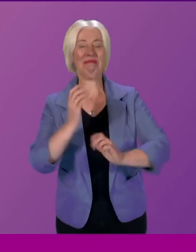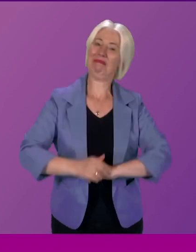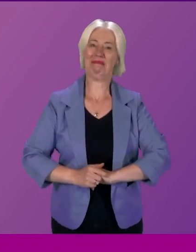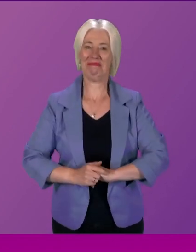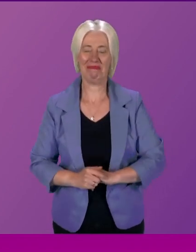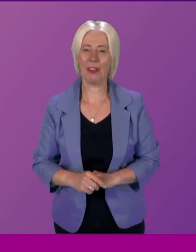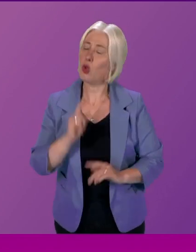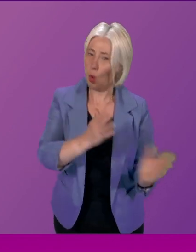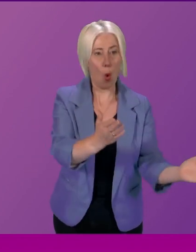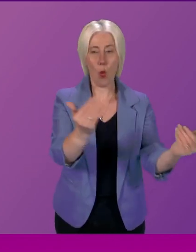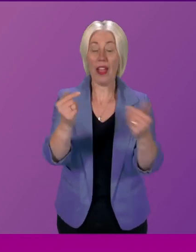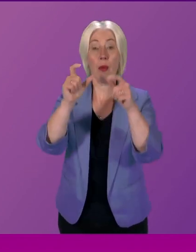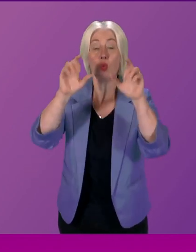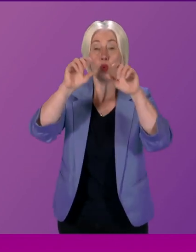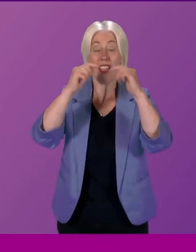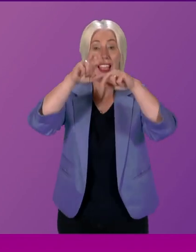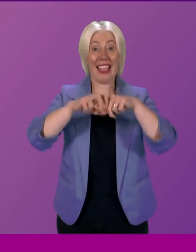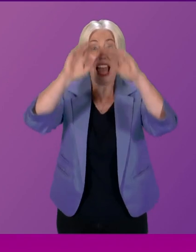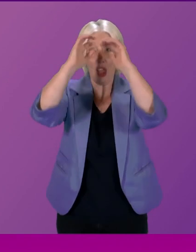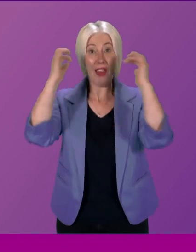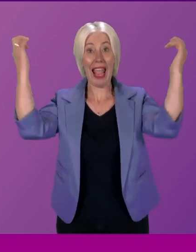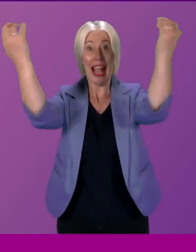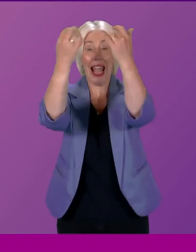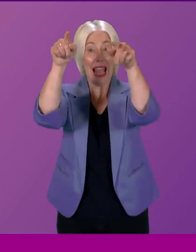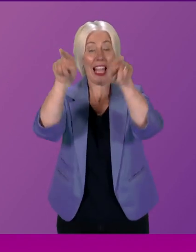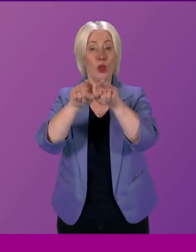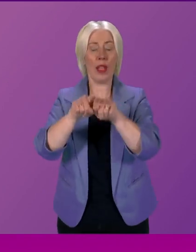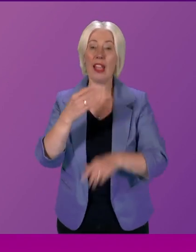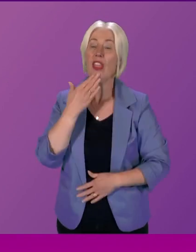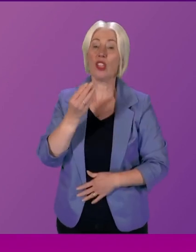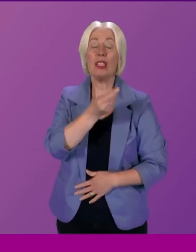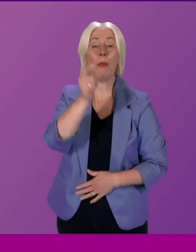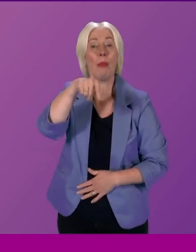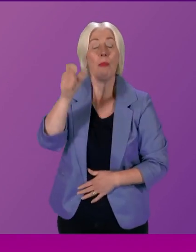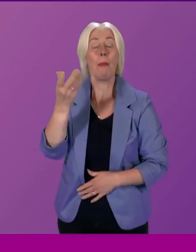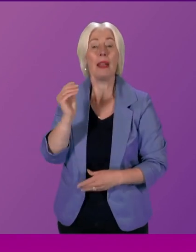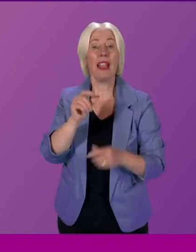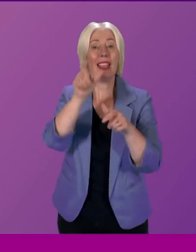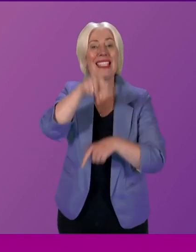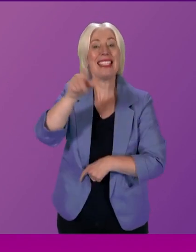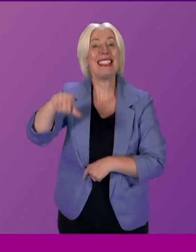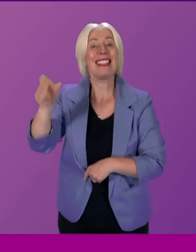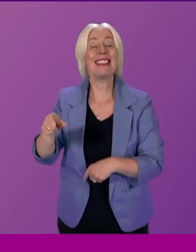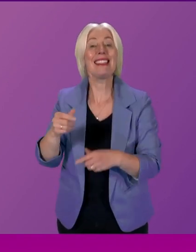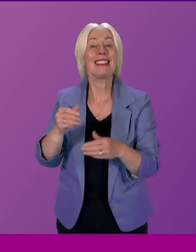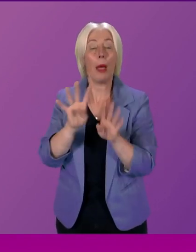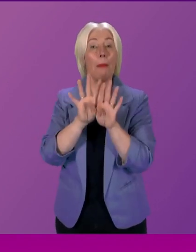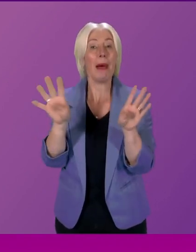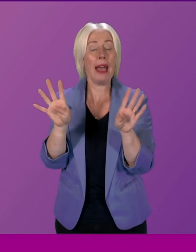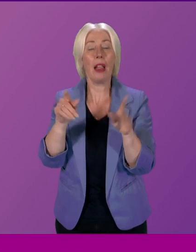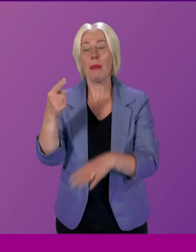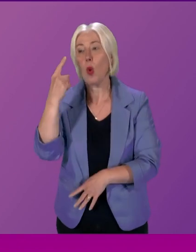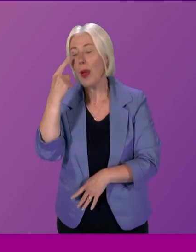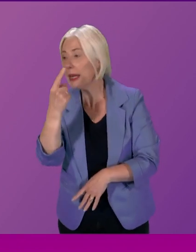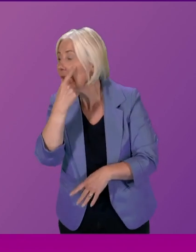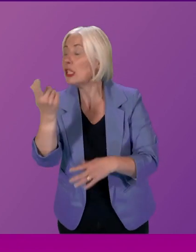begin by welcoming to the gallery, actually, some of those who participated in the Citizens' Panel that we held, who were witnesses to or who advised